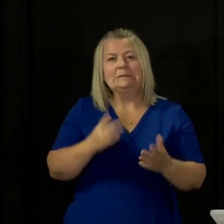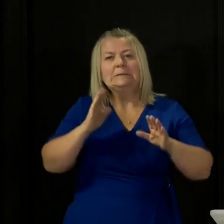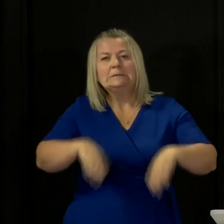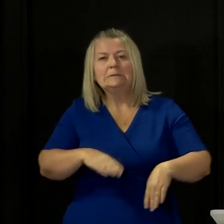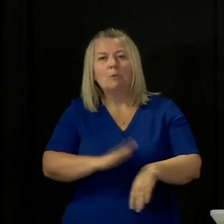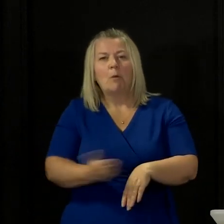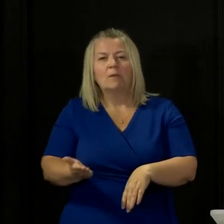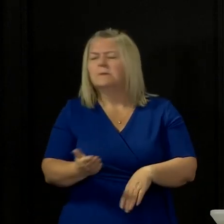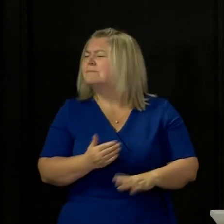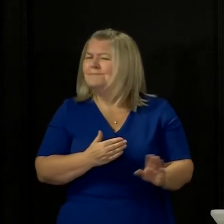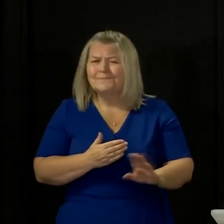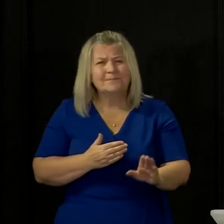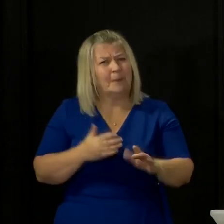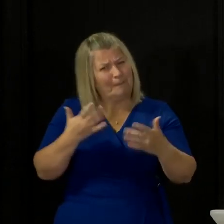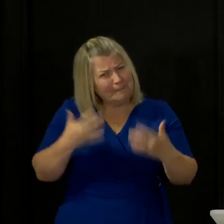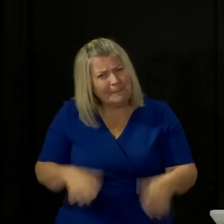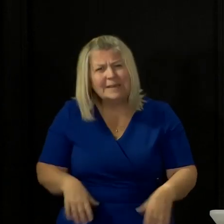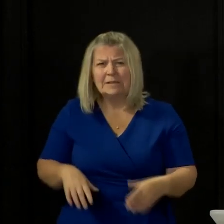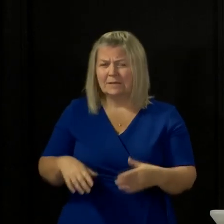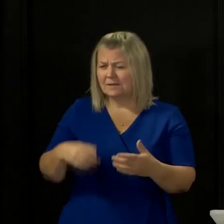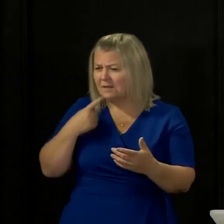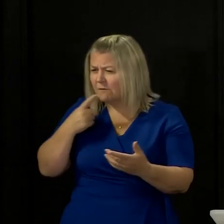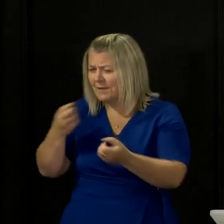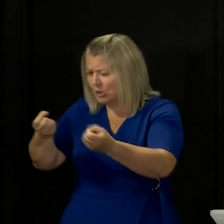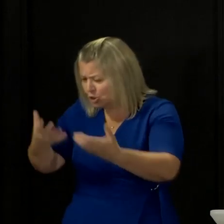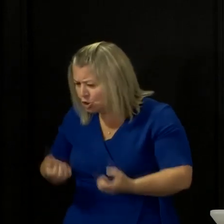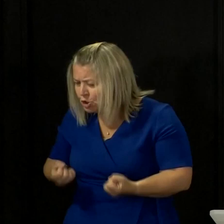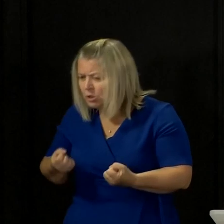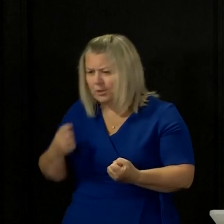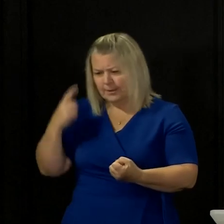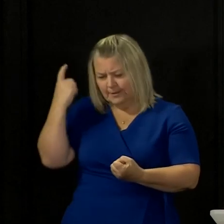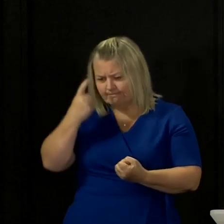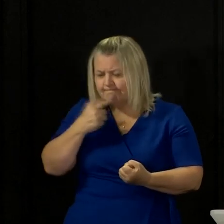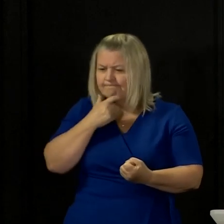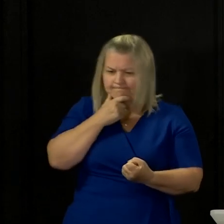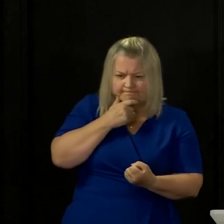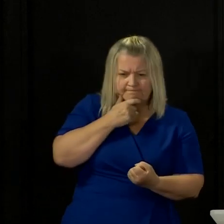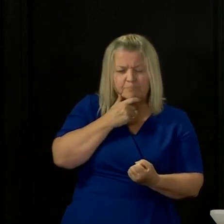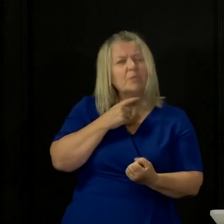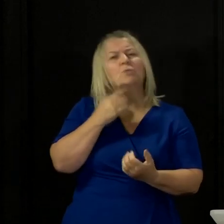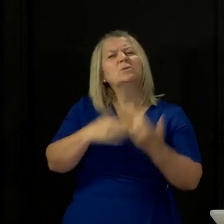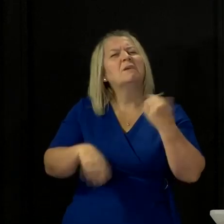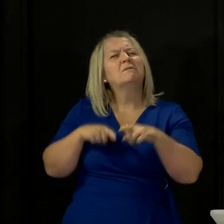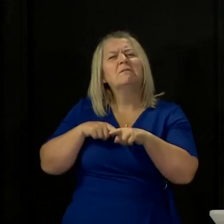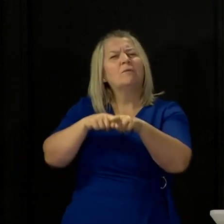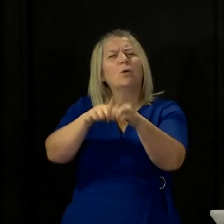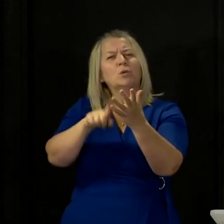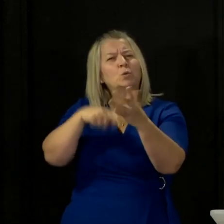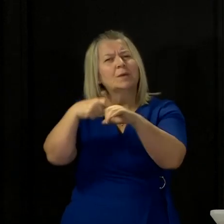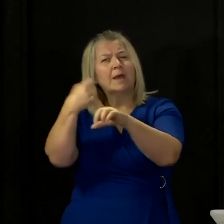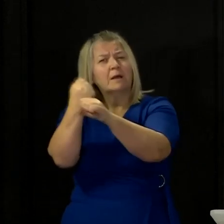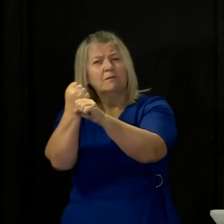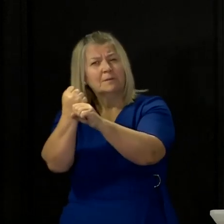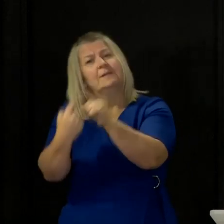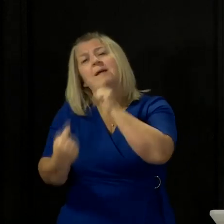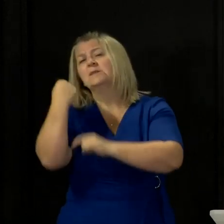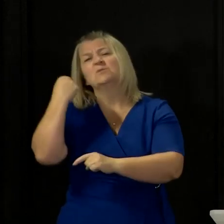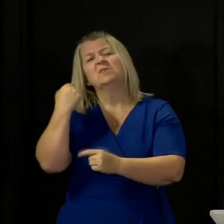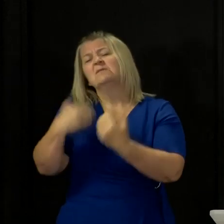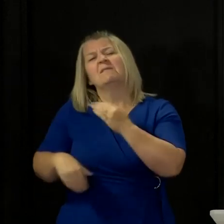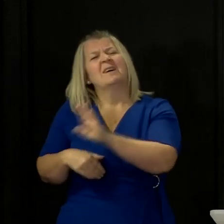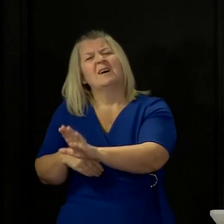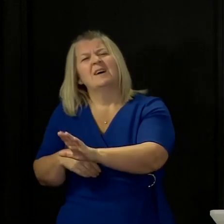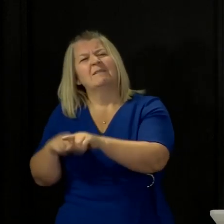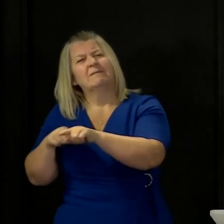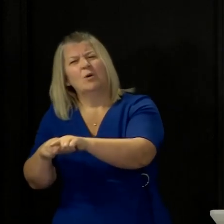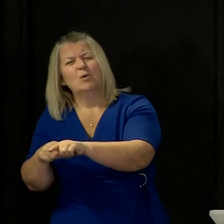and attention. We didn't do what the UK government did last week because we didn't think that had been thought through enough, and we didn't think the way that